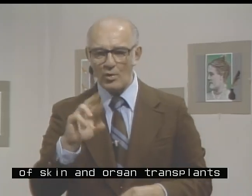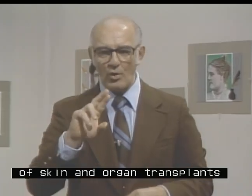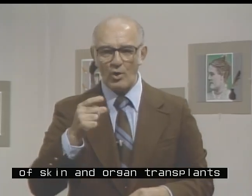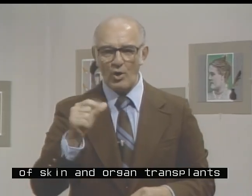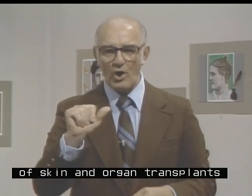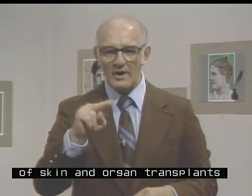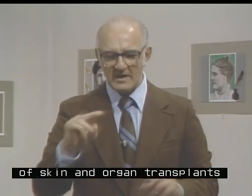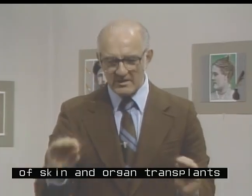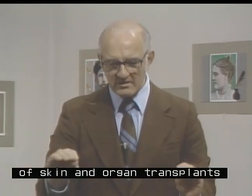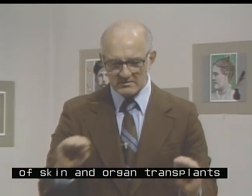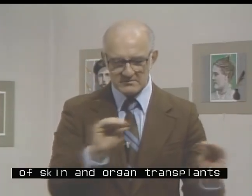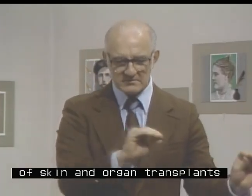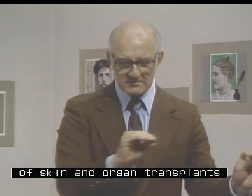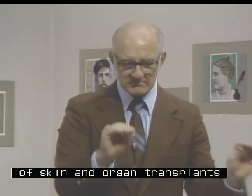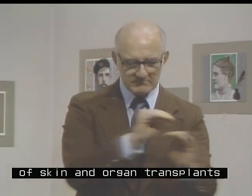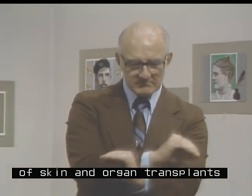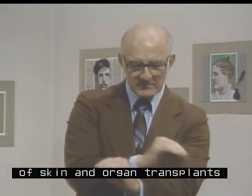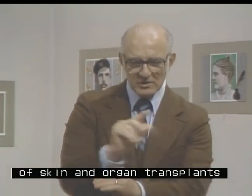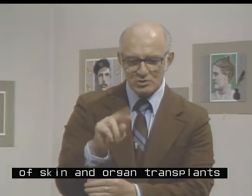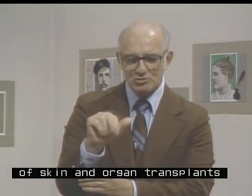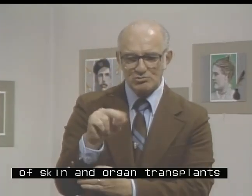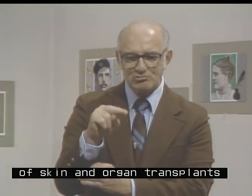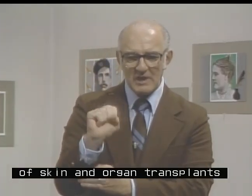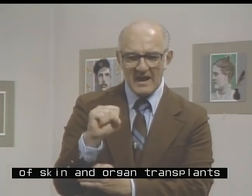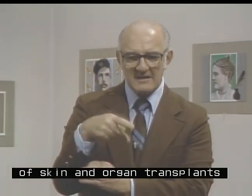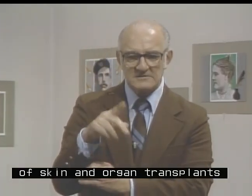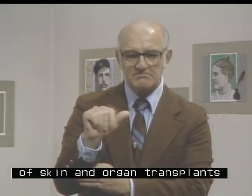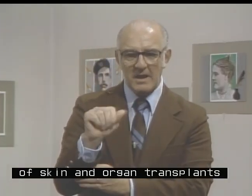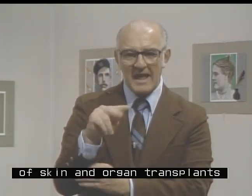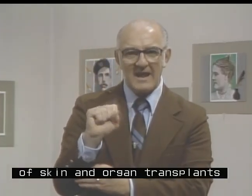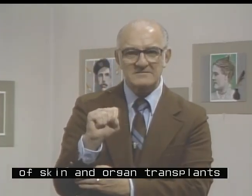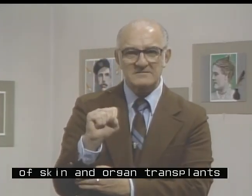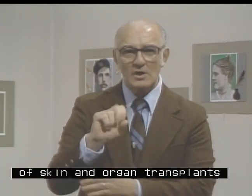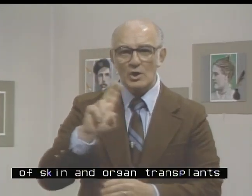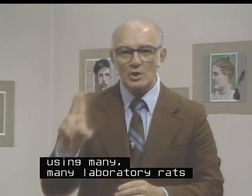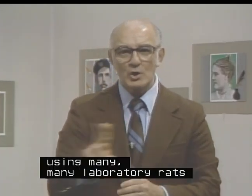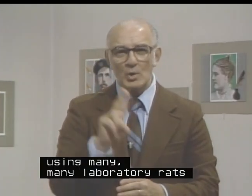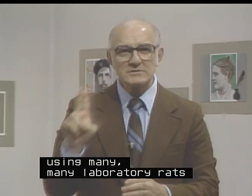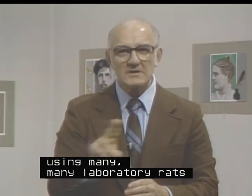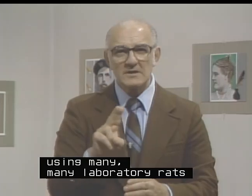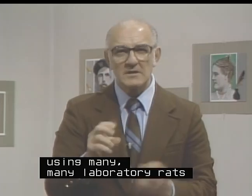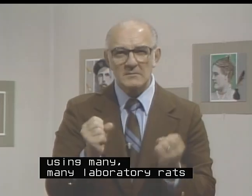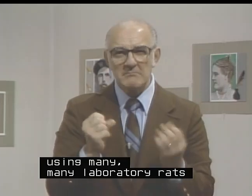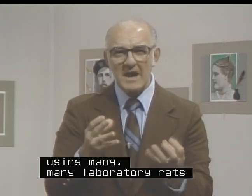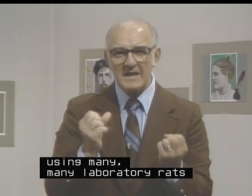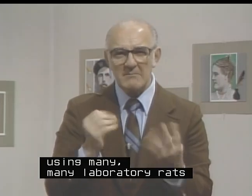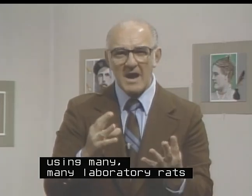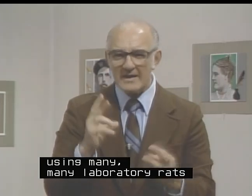organ transplants using many, many